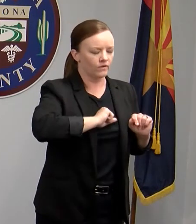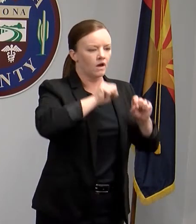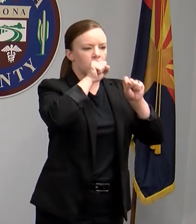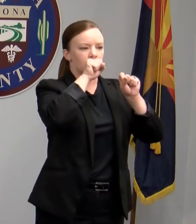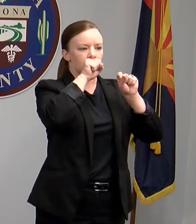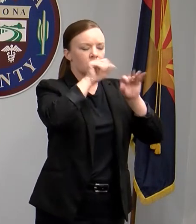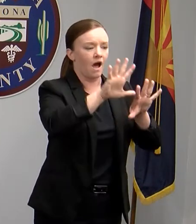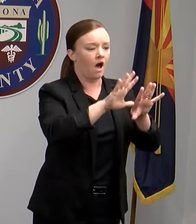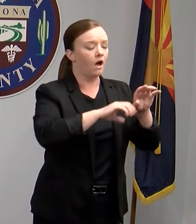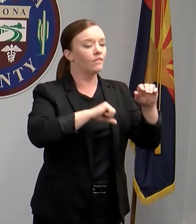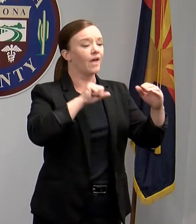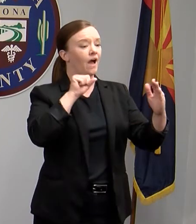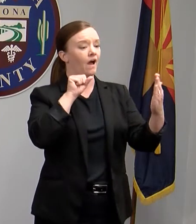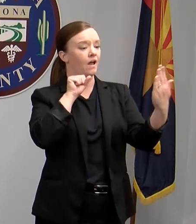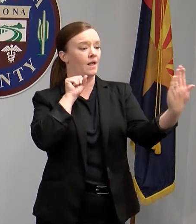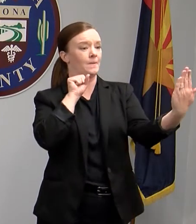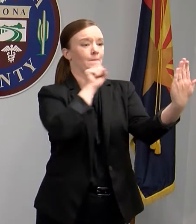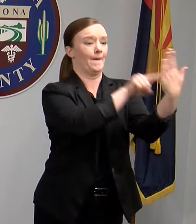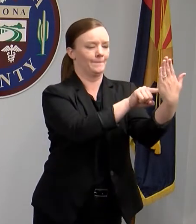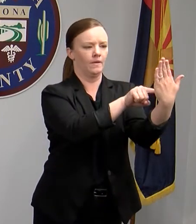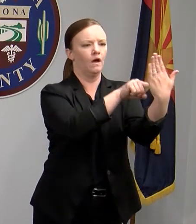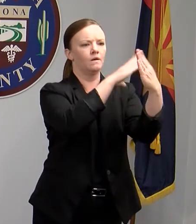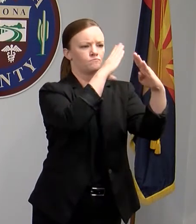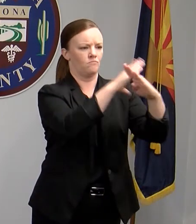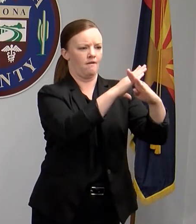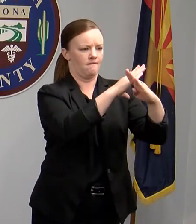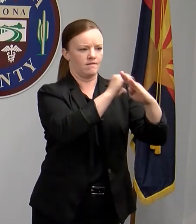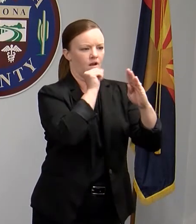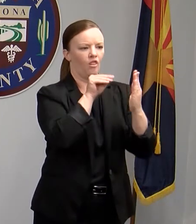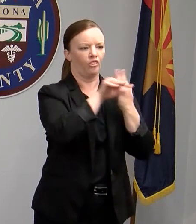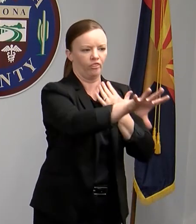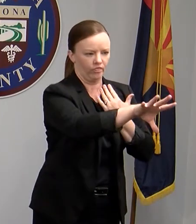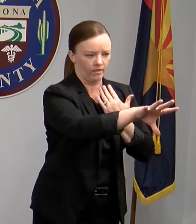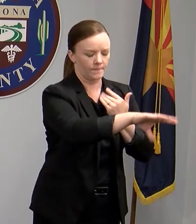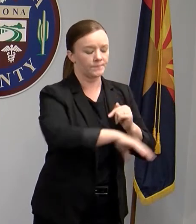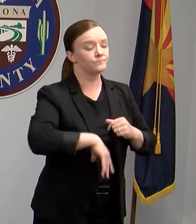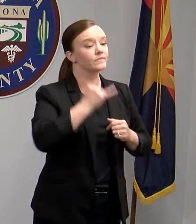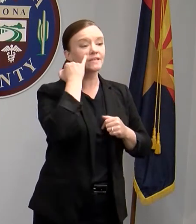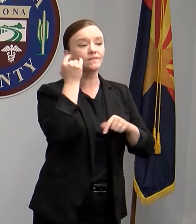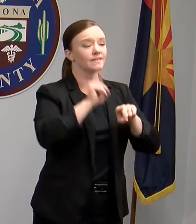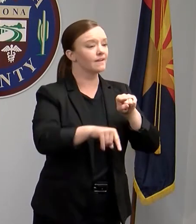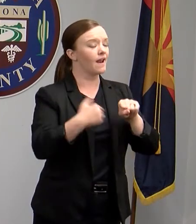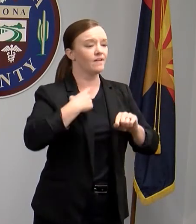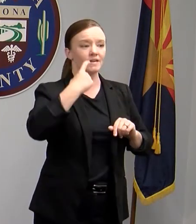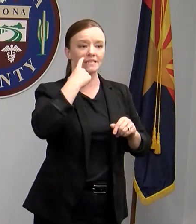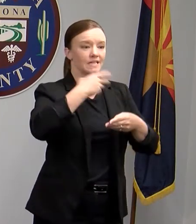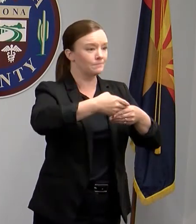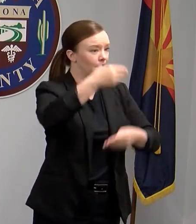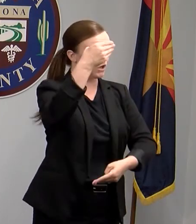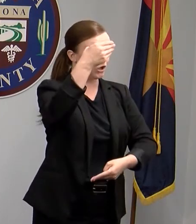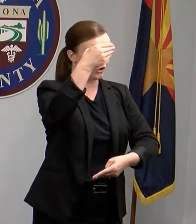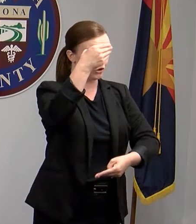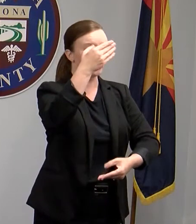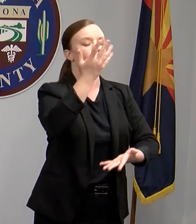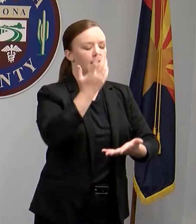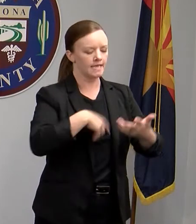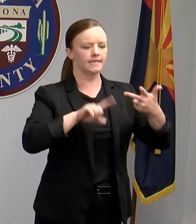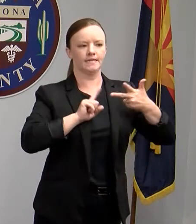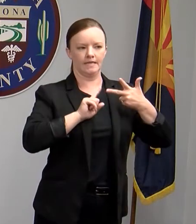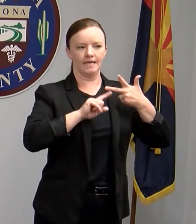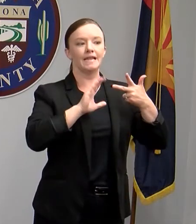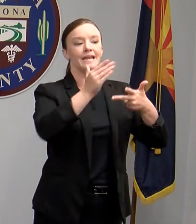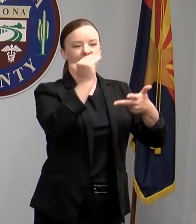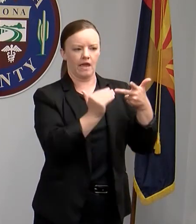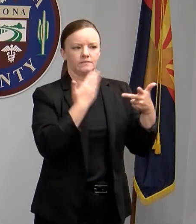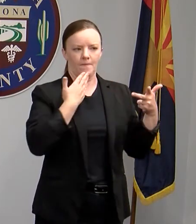have a physical waterproof barrier, then the next best thing is to have both people wearing cloth face coverings. And that